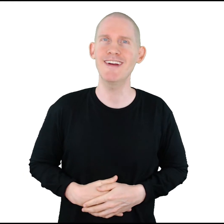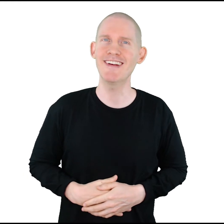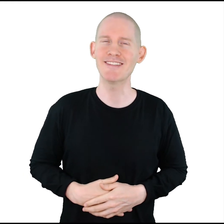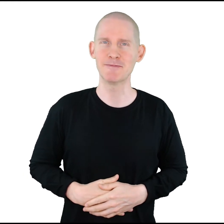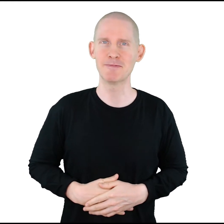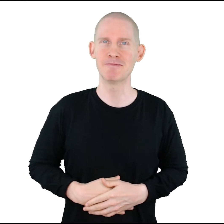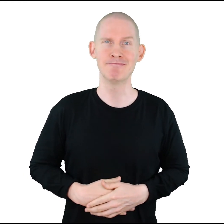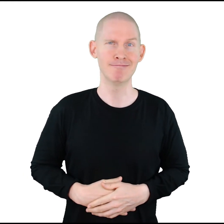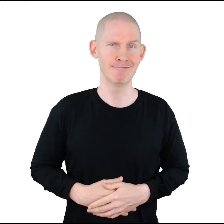sign it?